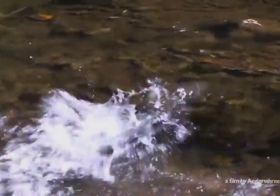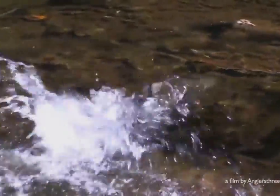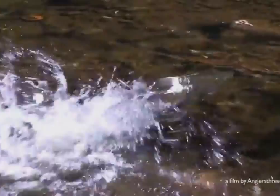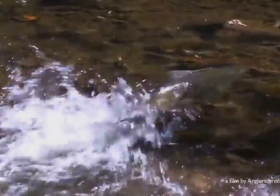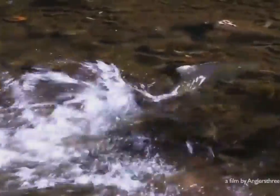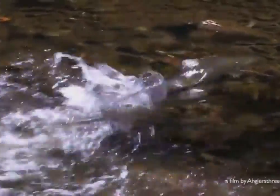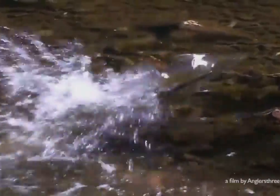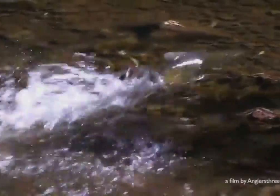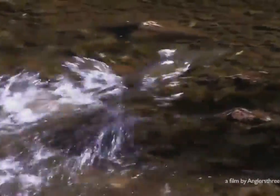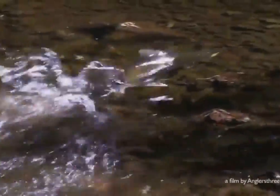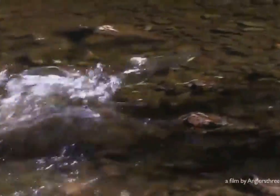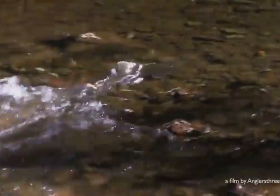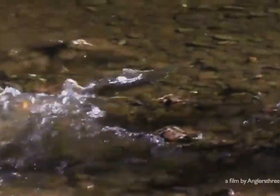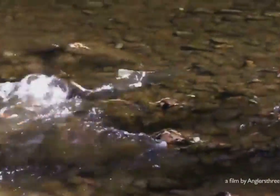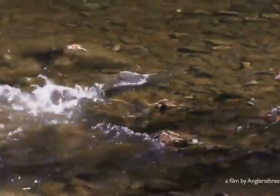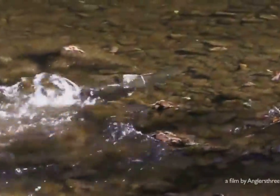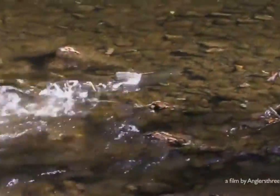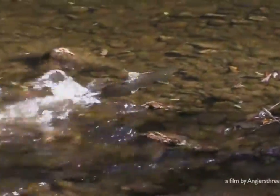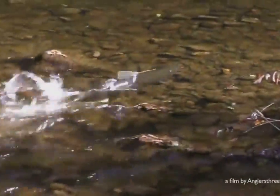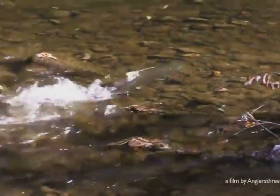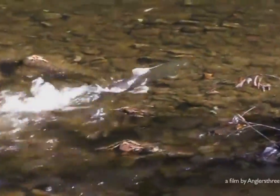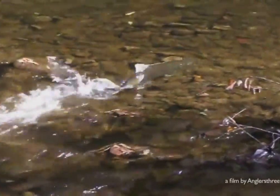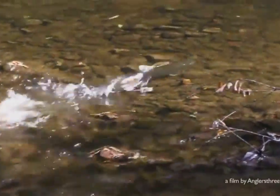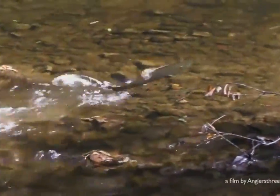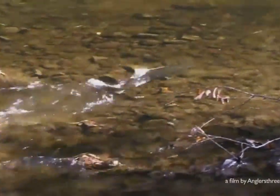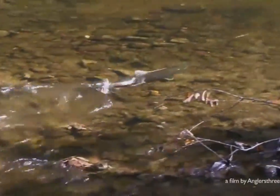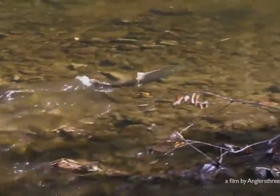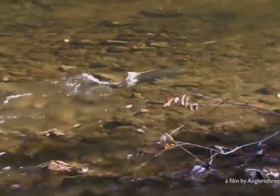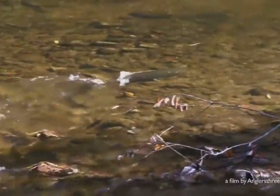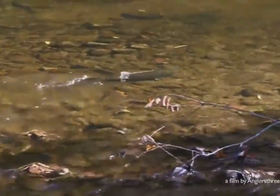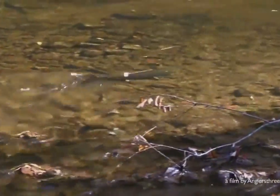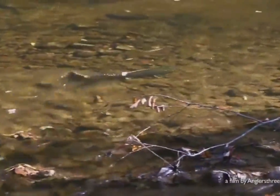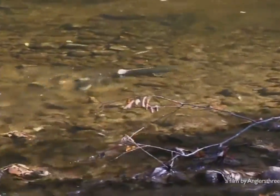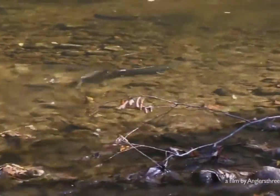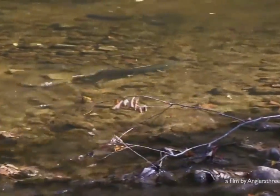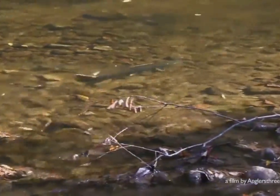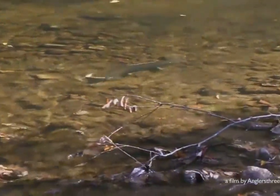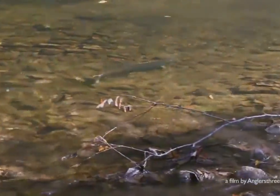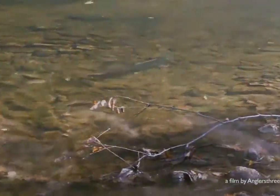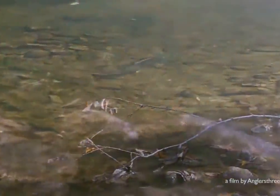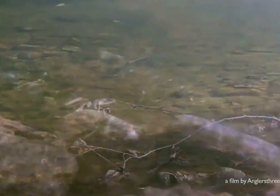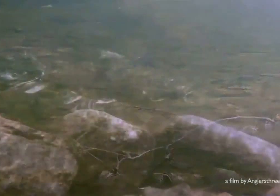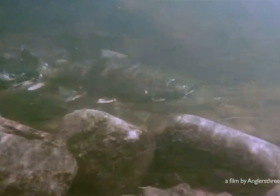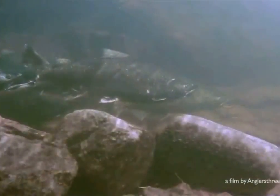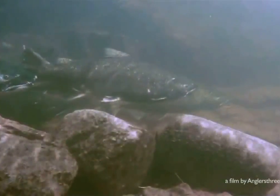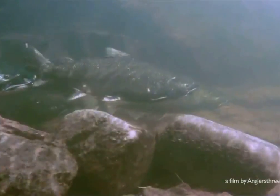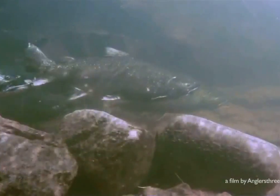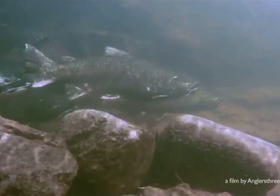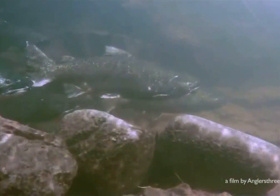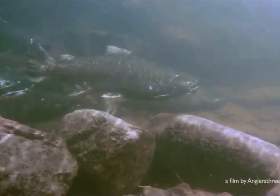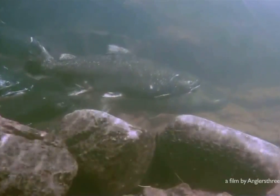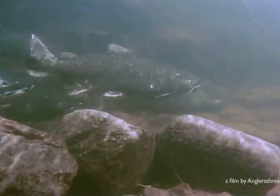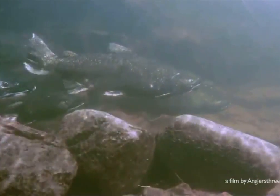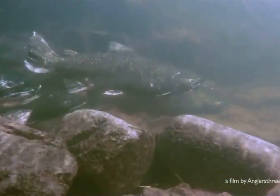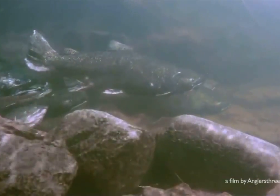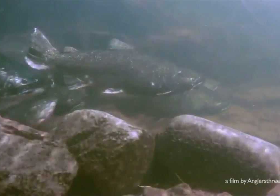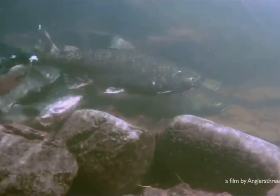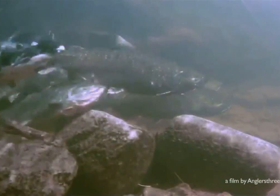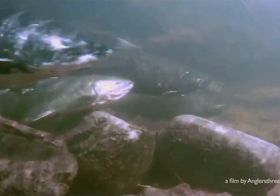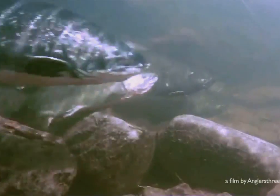In the same way, the Lord will guide us into rest and consolation. We will enter into times